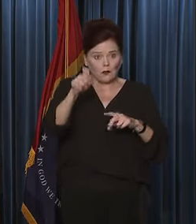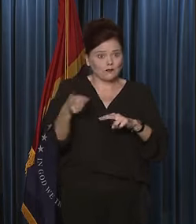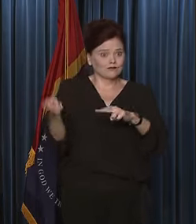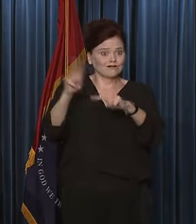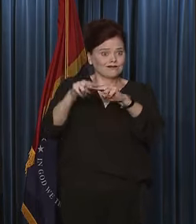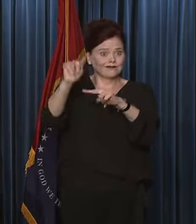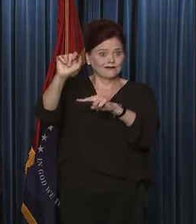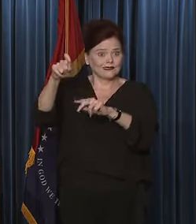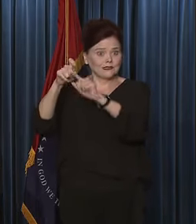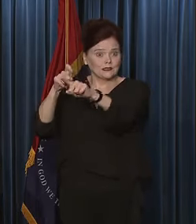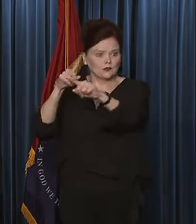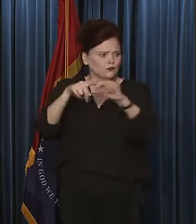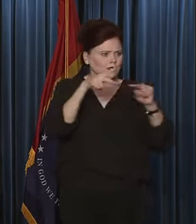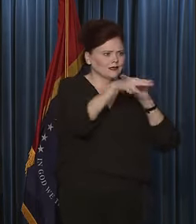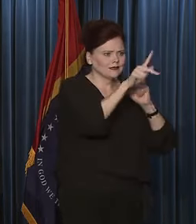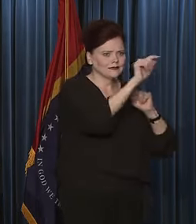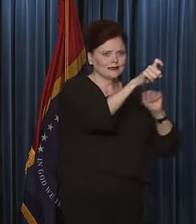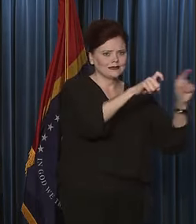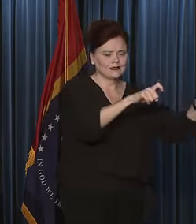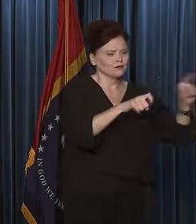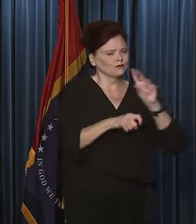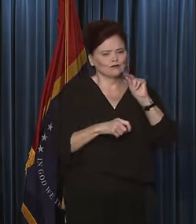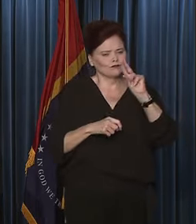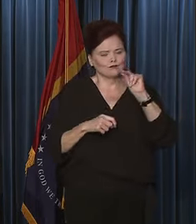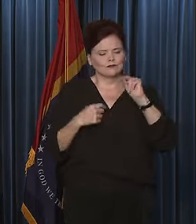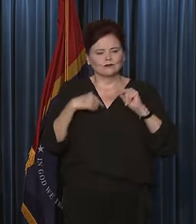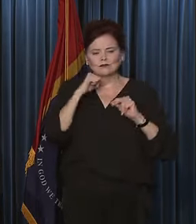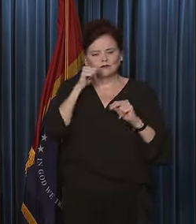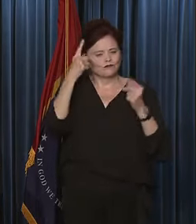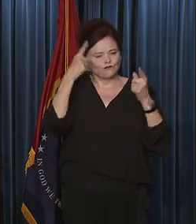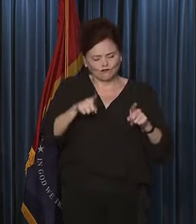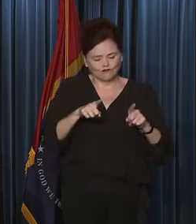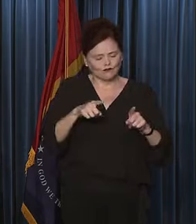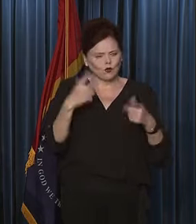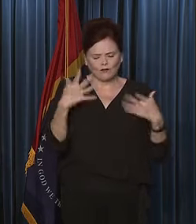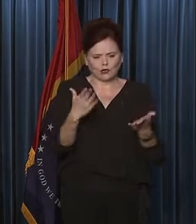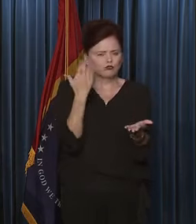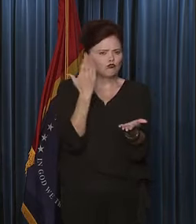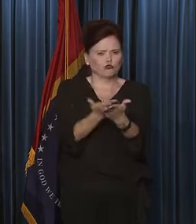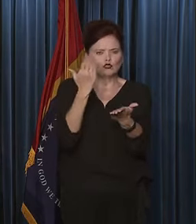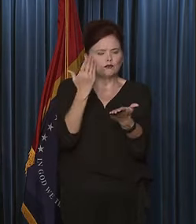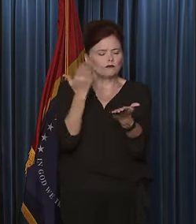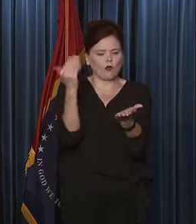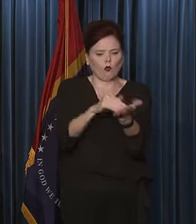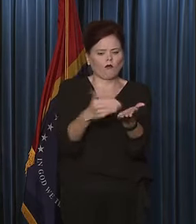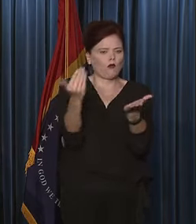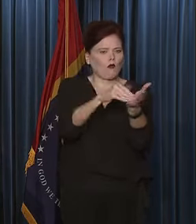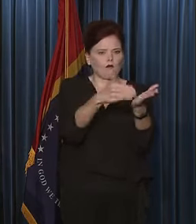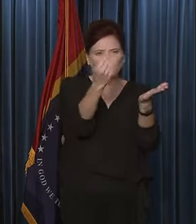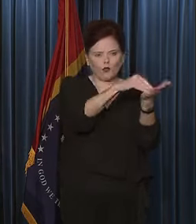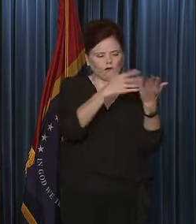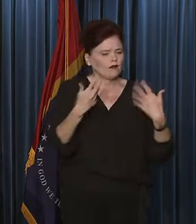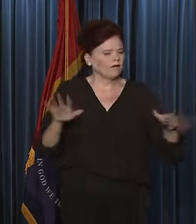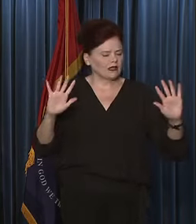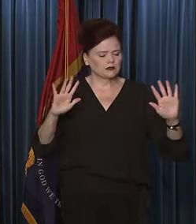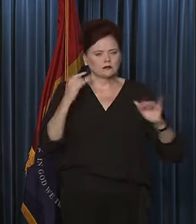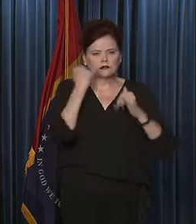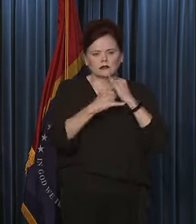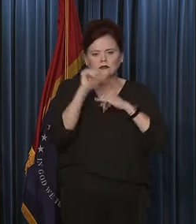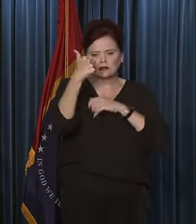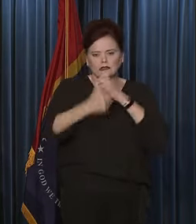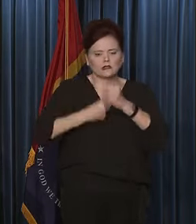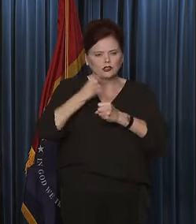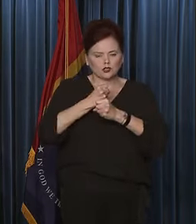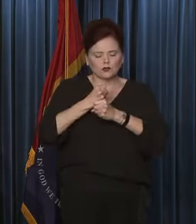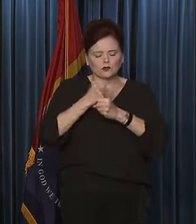to cut taxes on somebody else. Not only do I not agree, we've proven it time and again over the last 10 years.